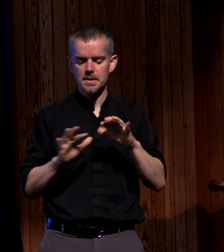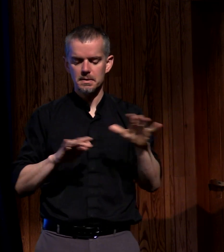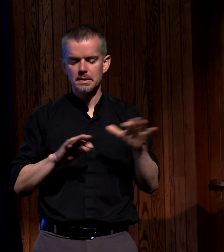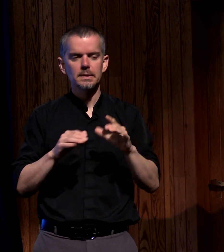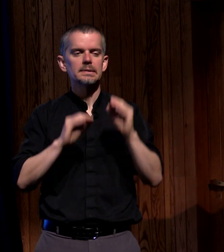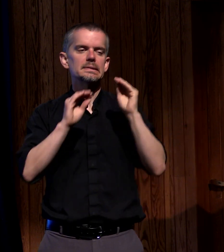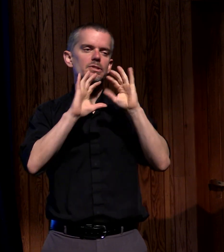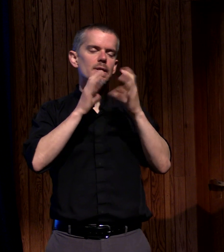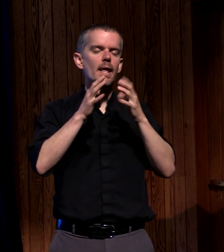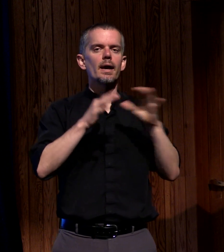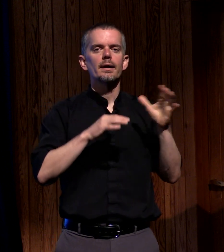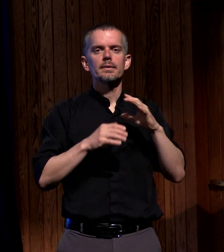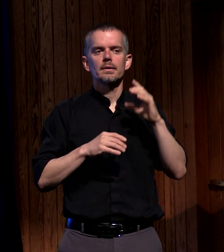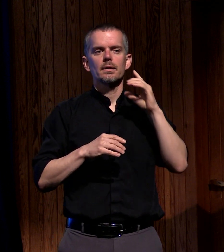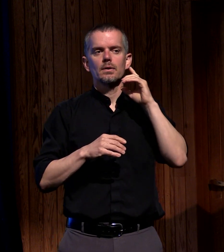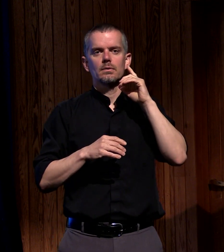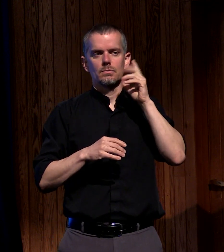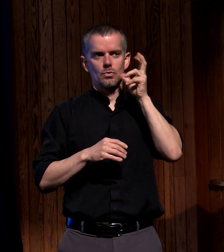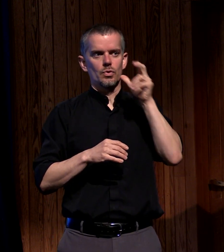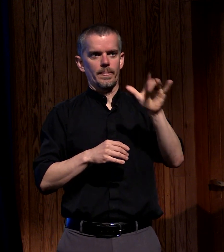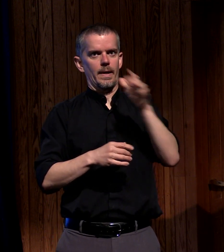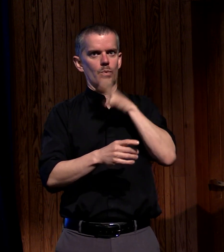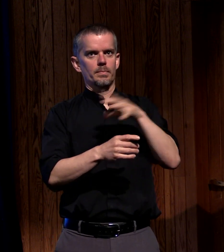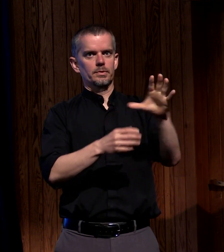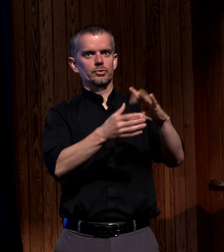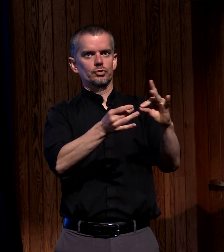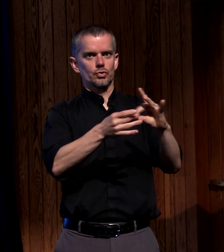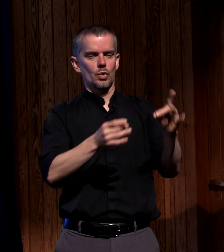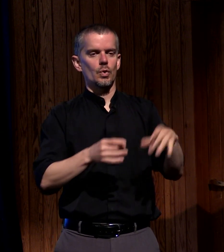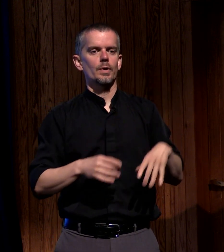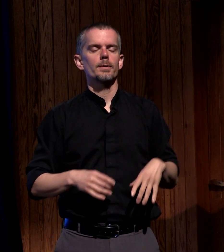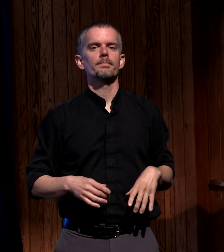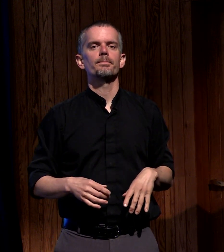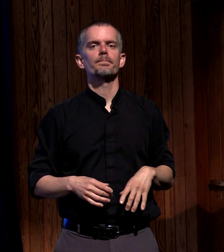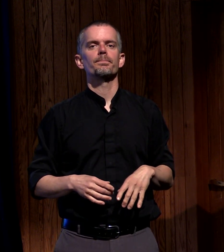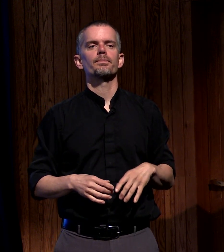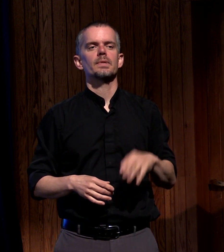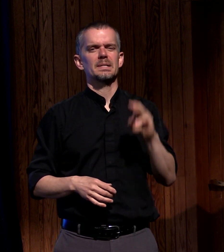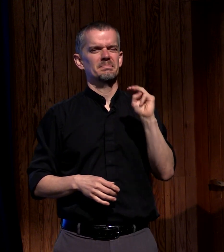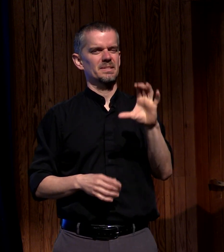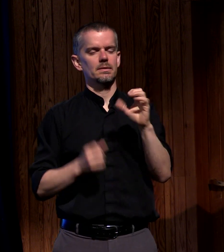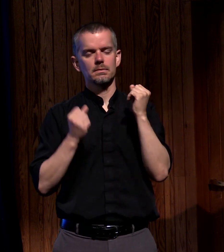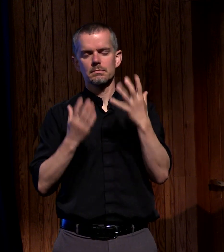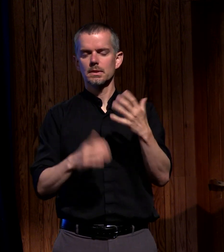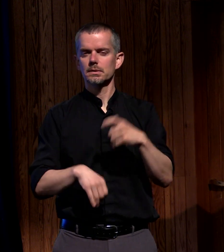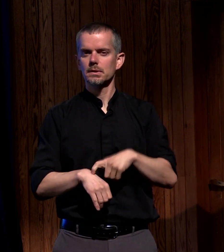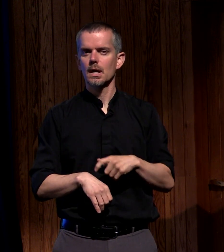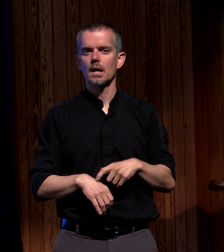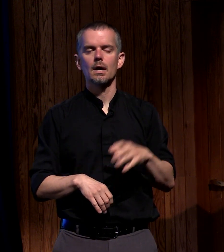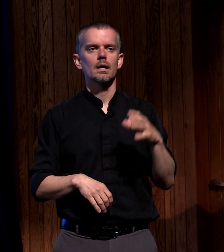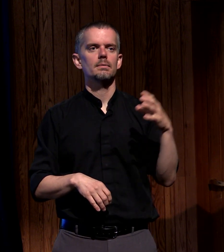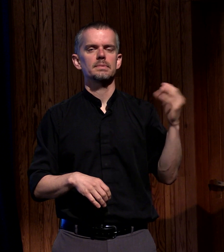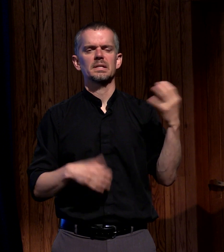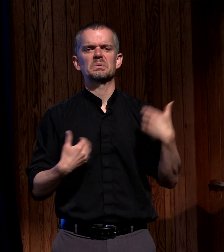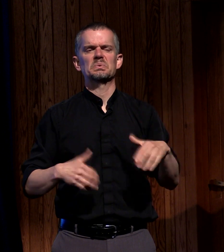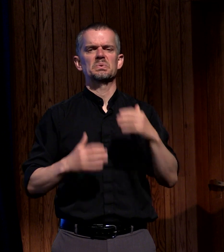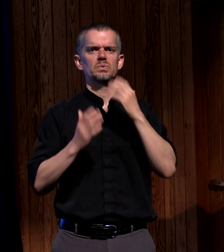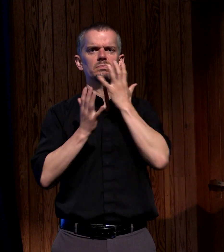a class she heard this woman's story she had miscarried several times and in that culture she was experiencing incredible shame because of that